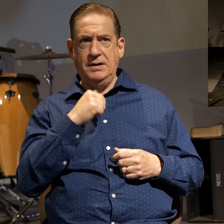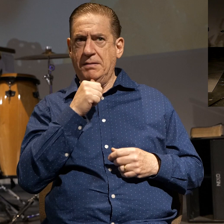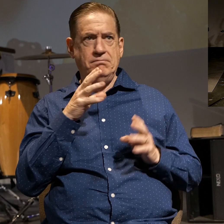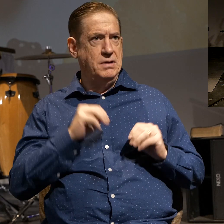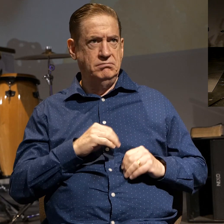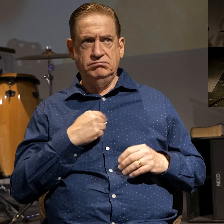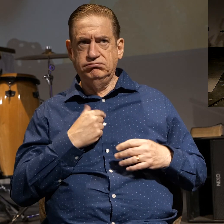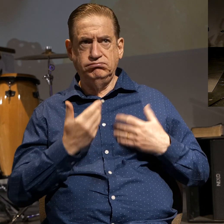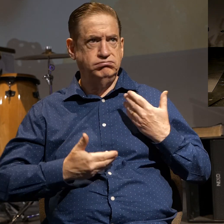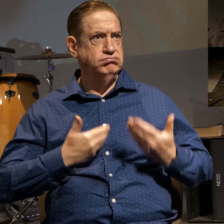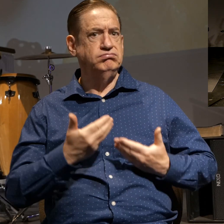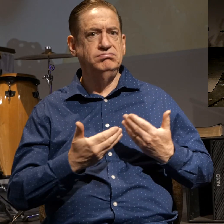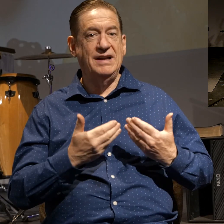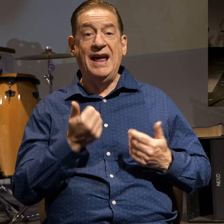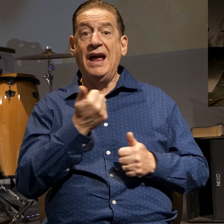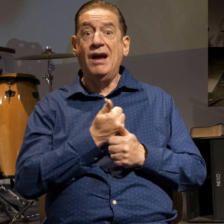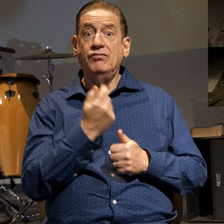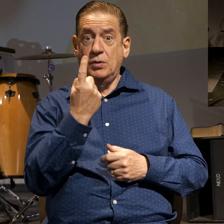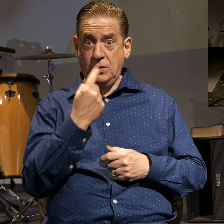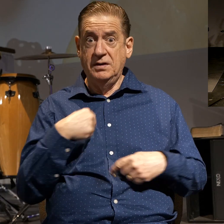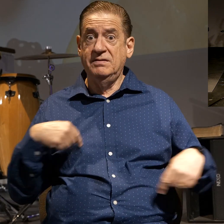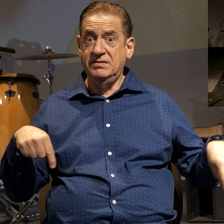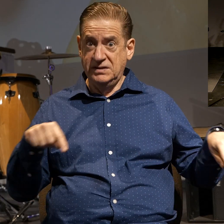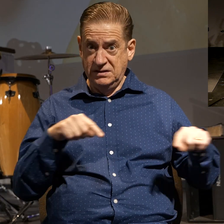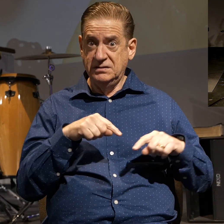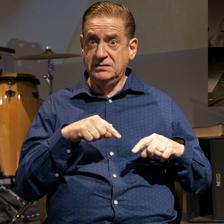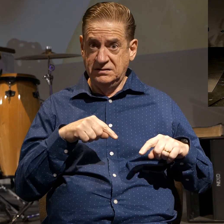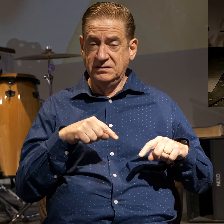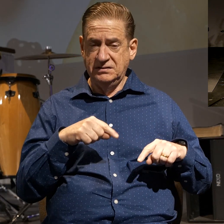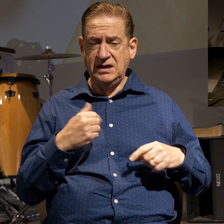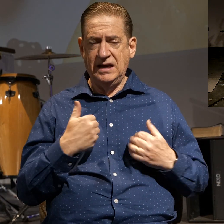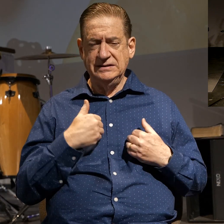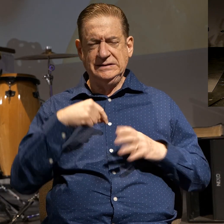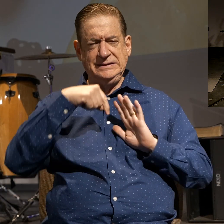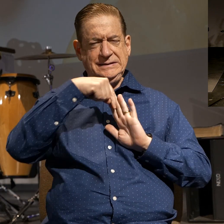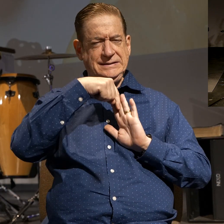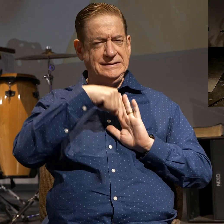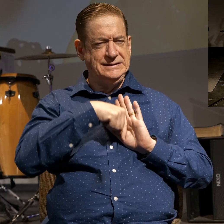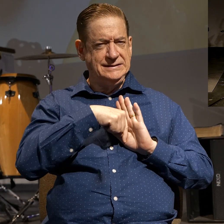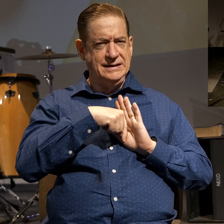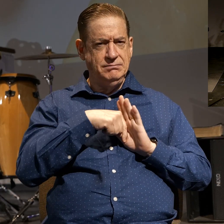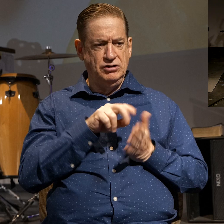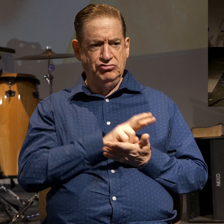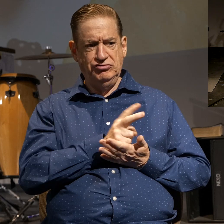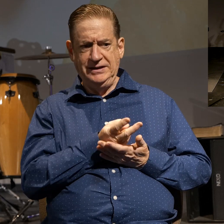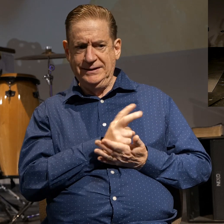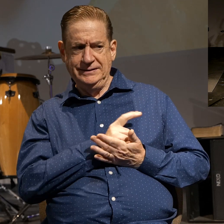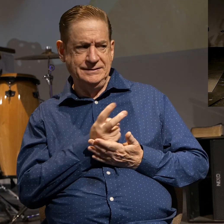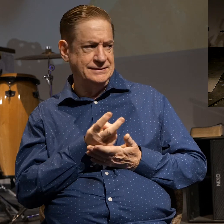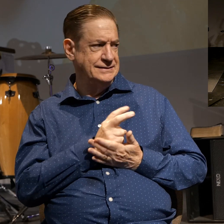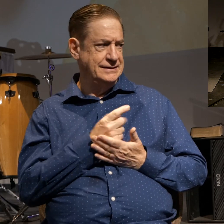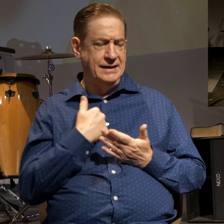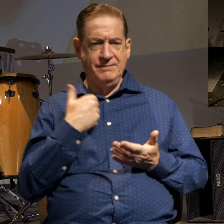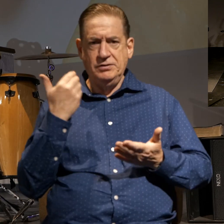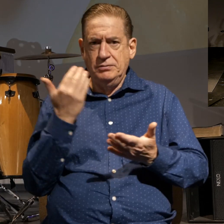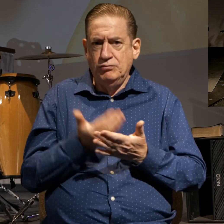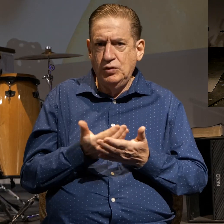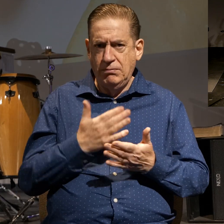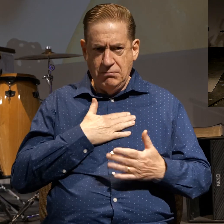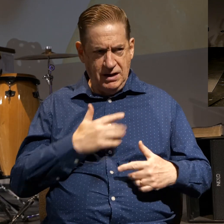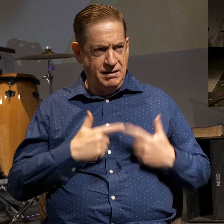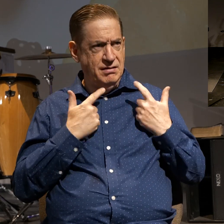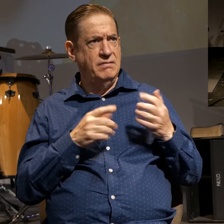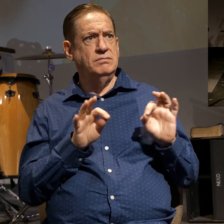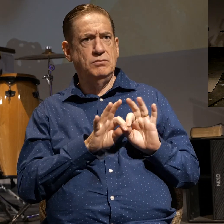one of us, every one of us have a deep restlessness to prove my life matters,